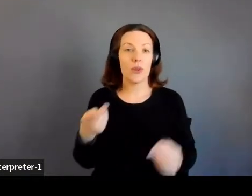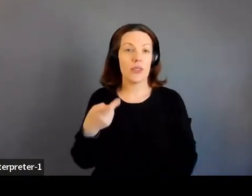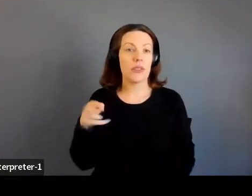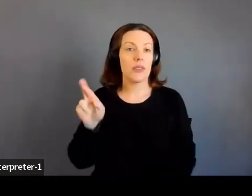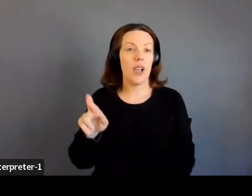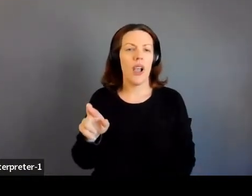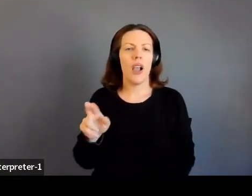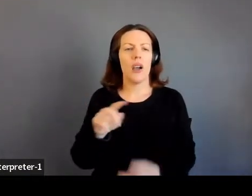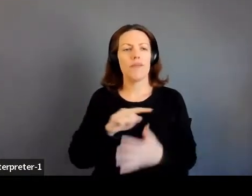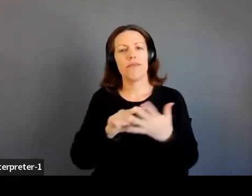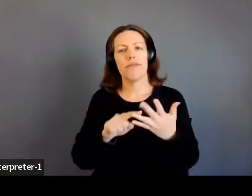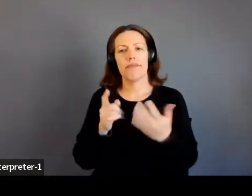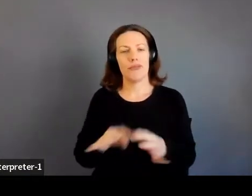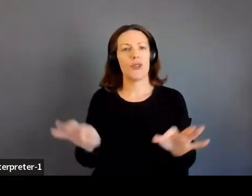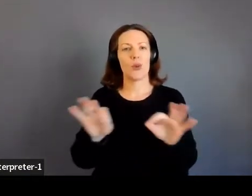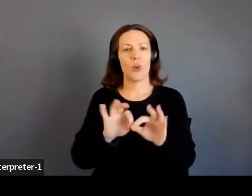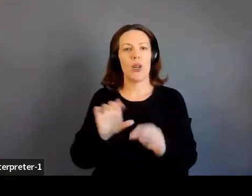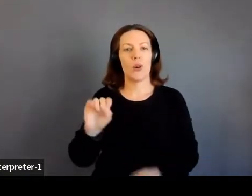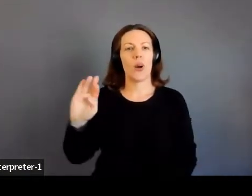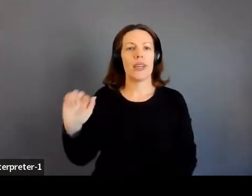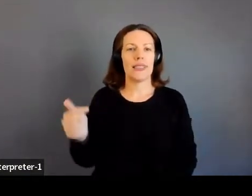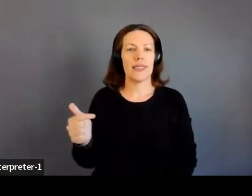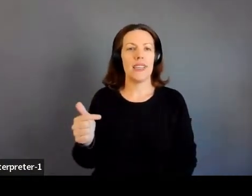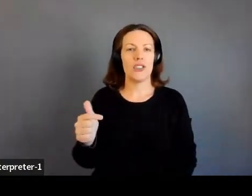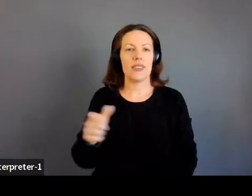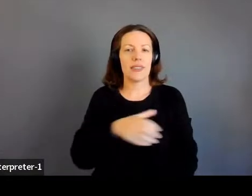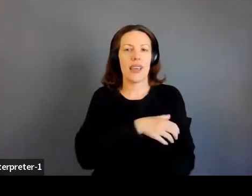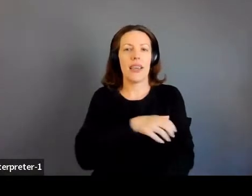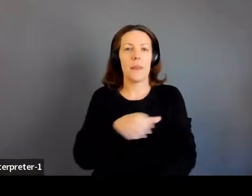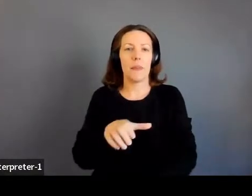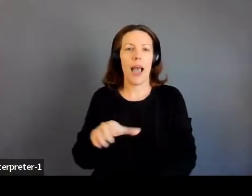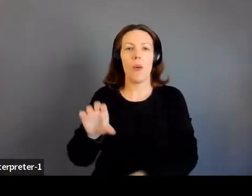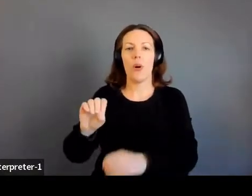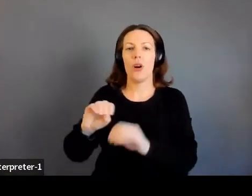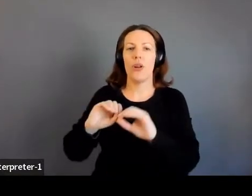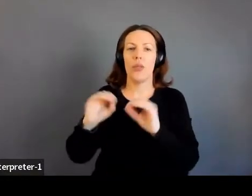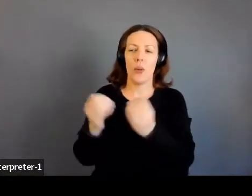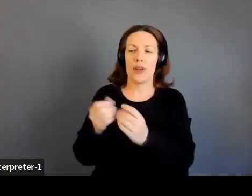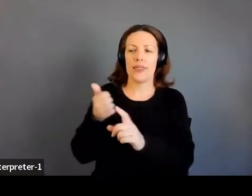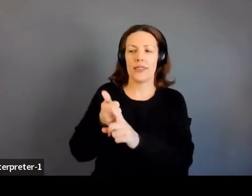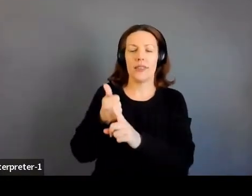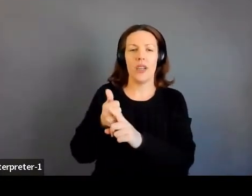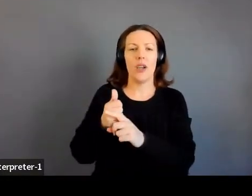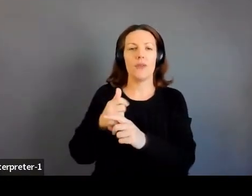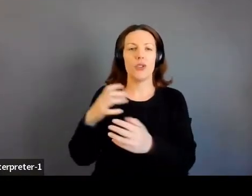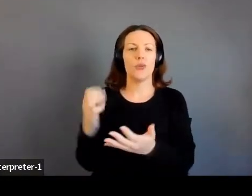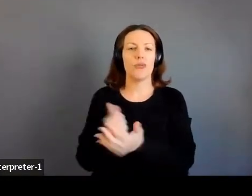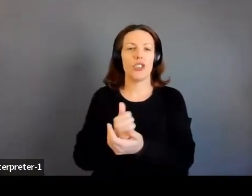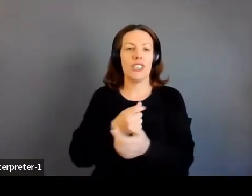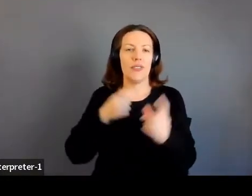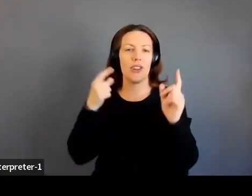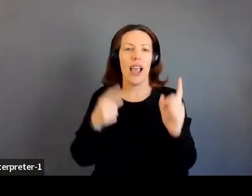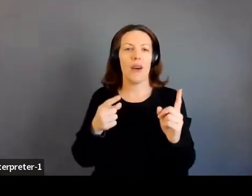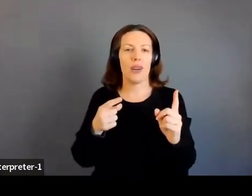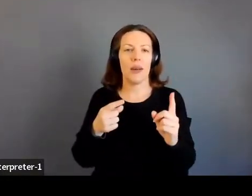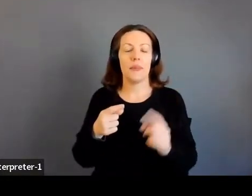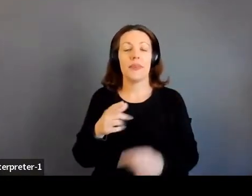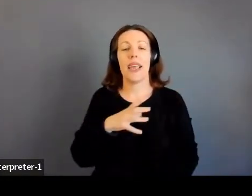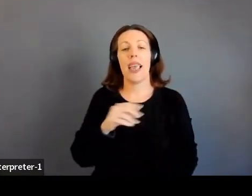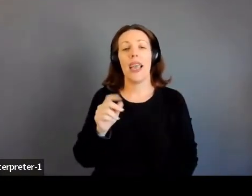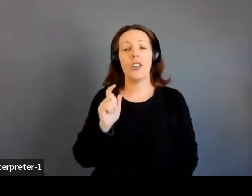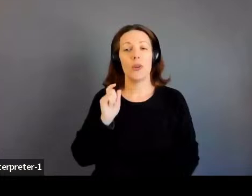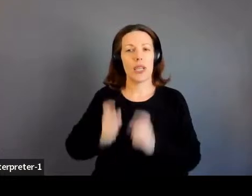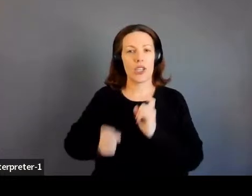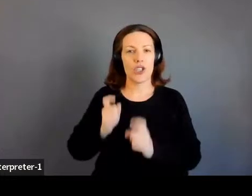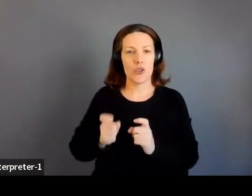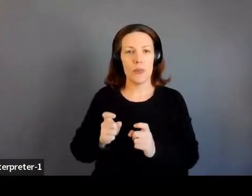all critical organizations to empowering an organization to achieve their outcomes in the world and contributing to